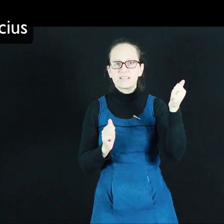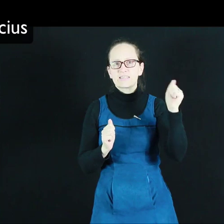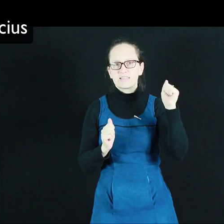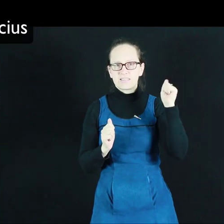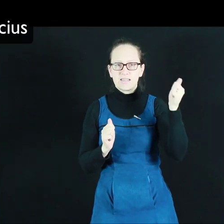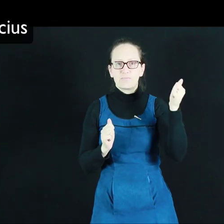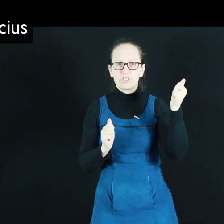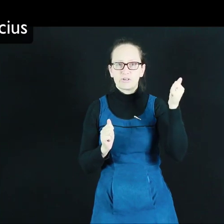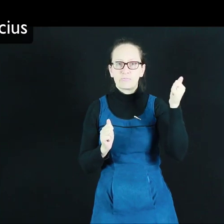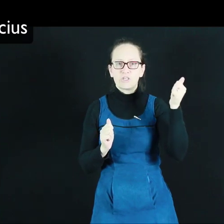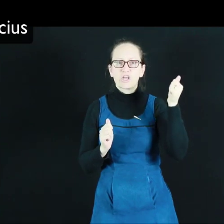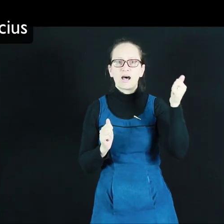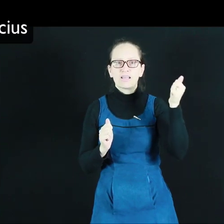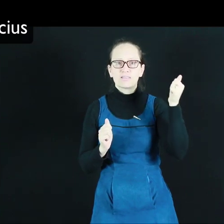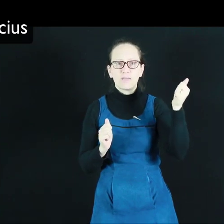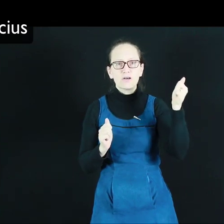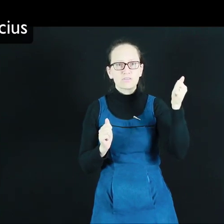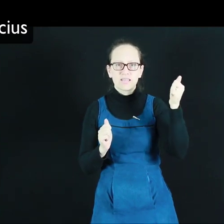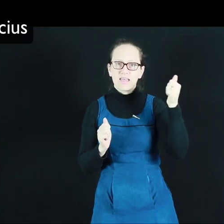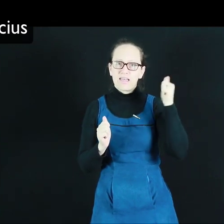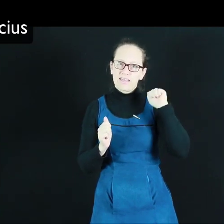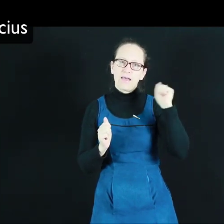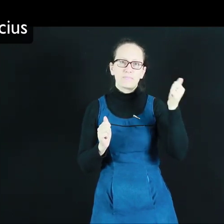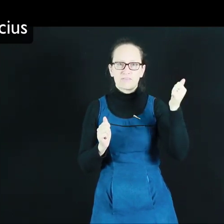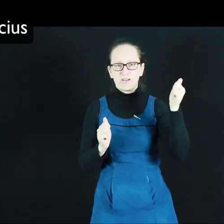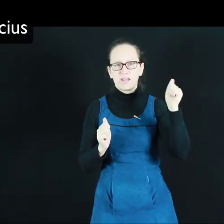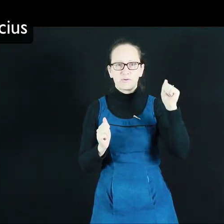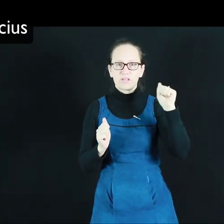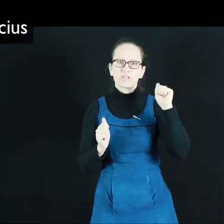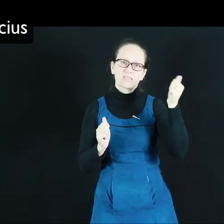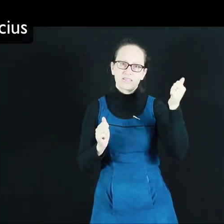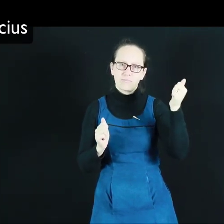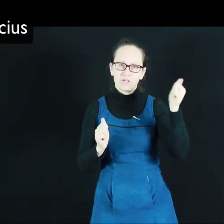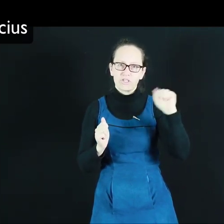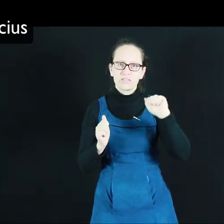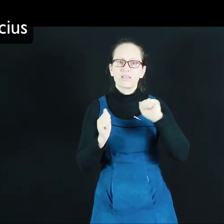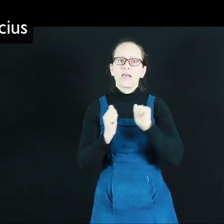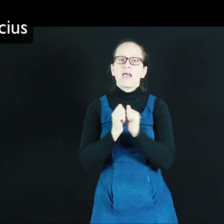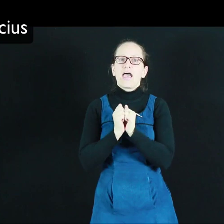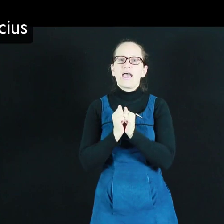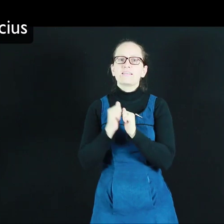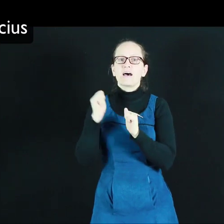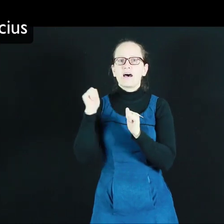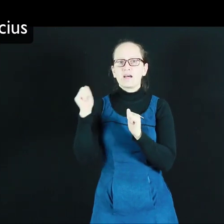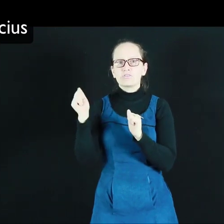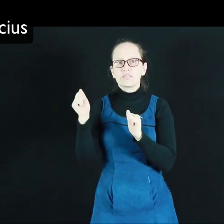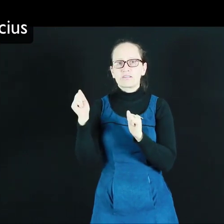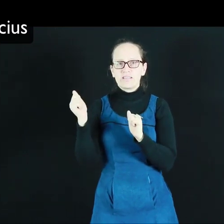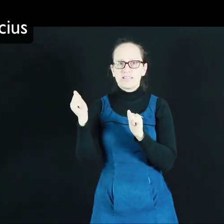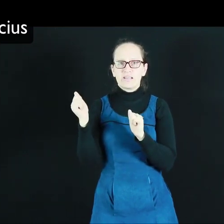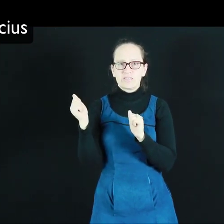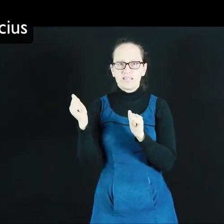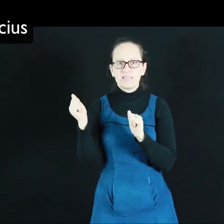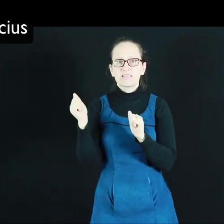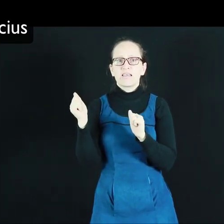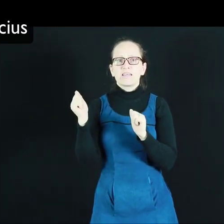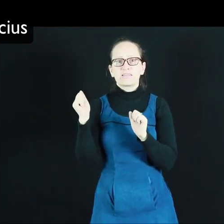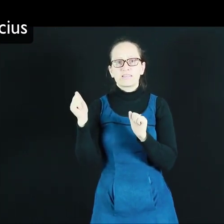is the temperature at which ice melts at atmospheric pressures and temperatures and a hundred degrees Celsius is the